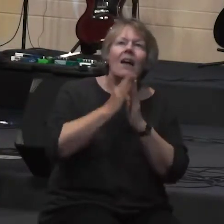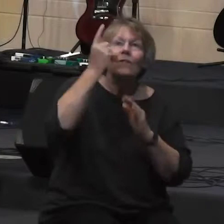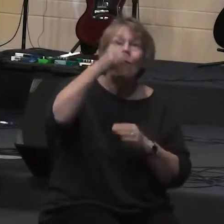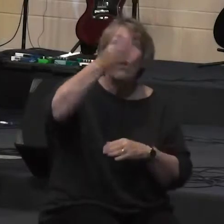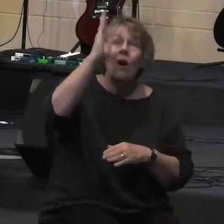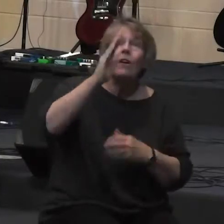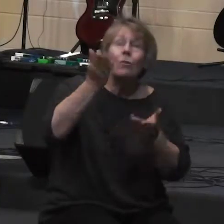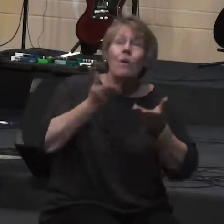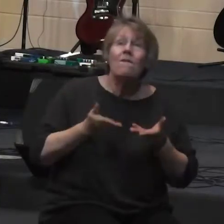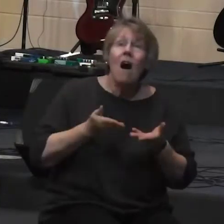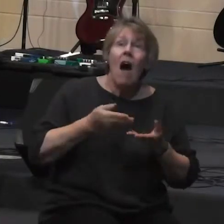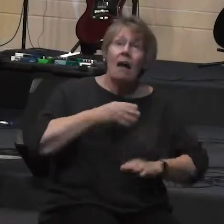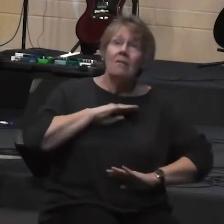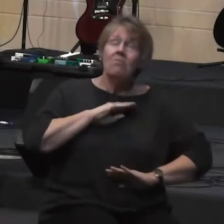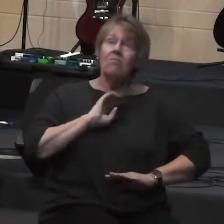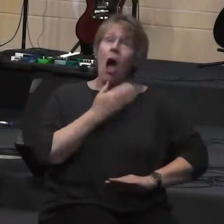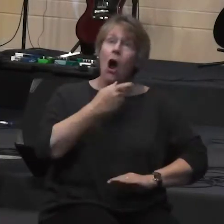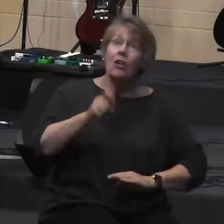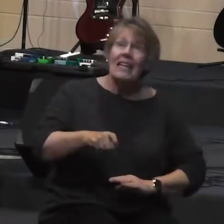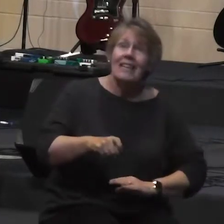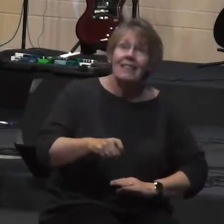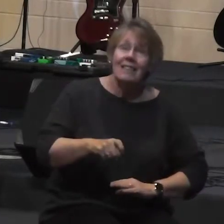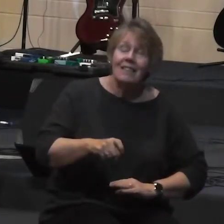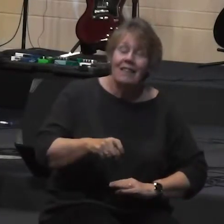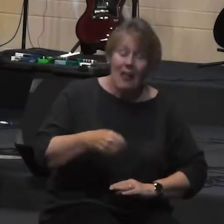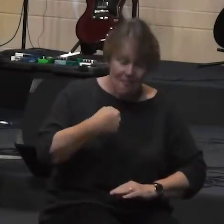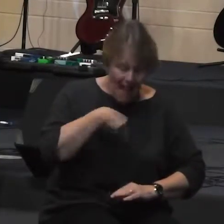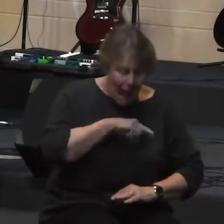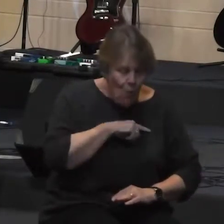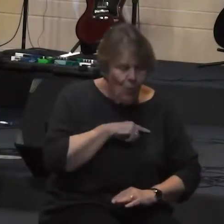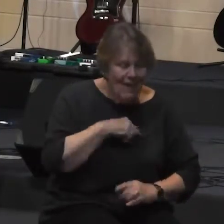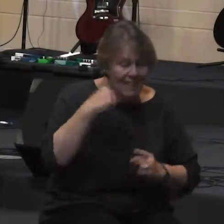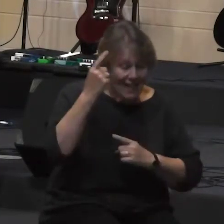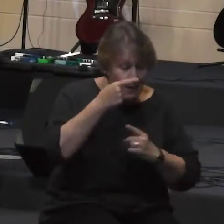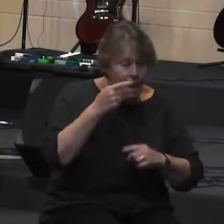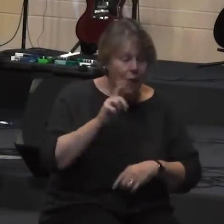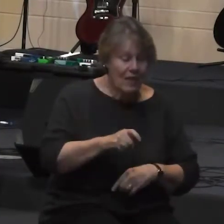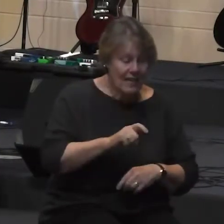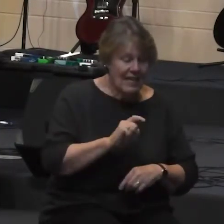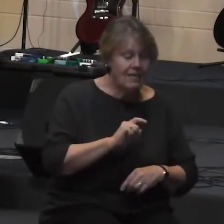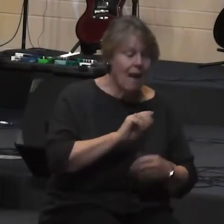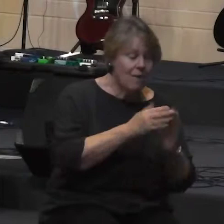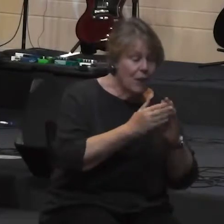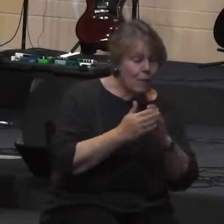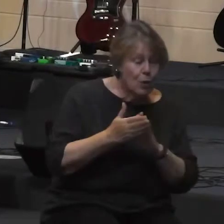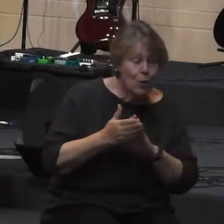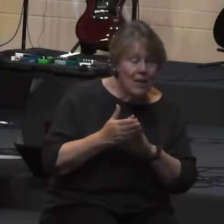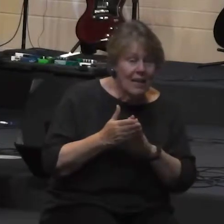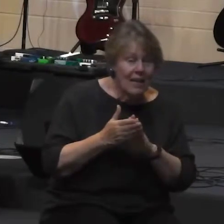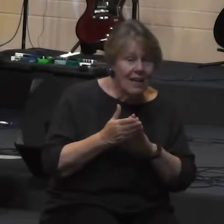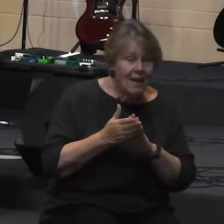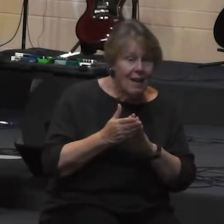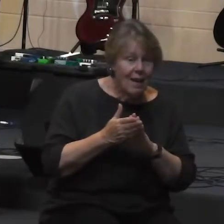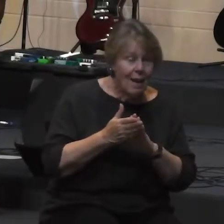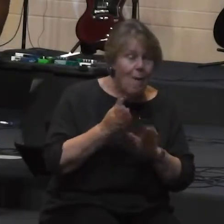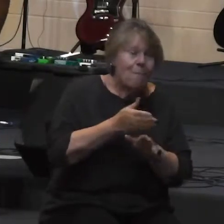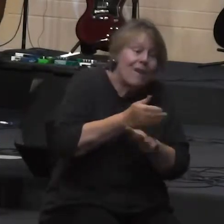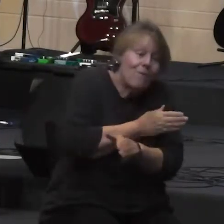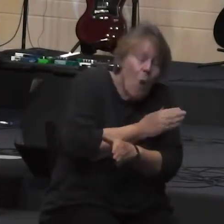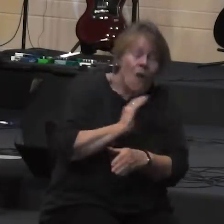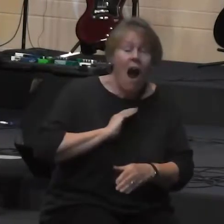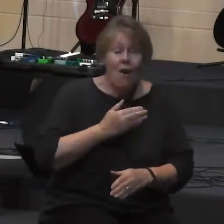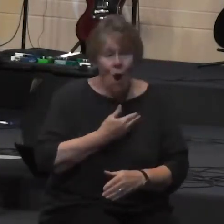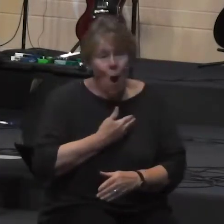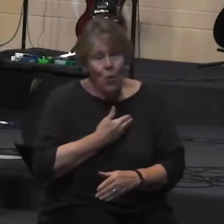could consider the needs of the community coming before our own and could it be possible that if that is